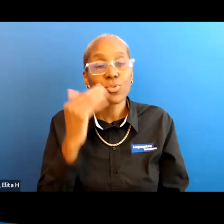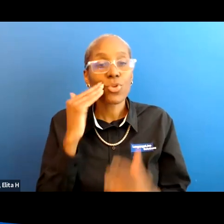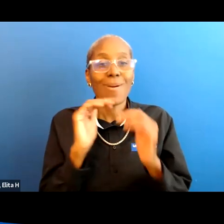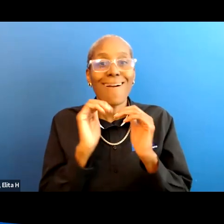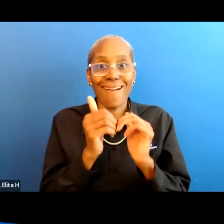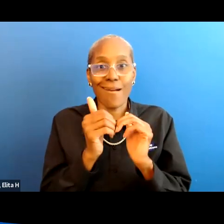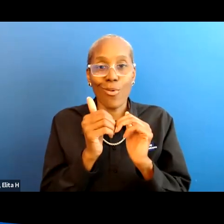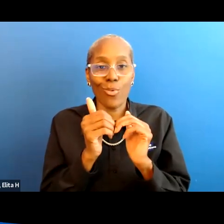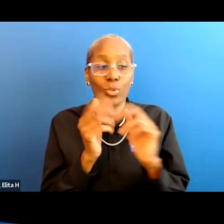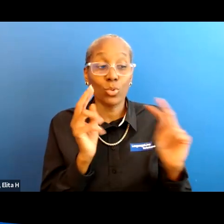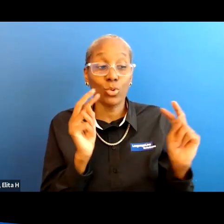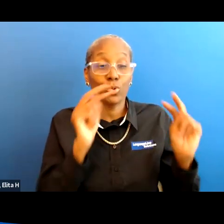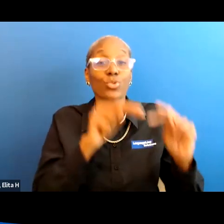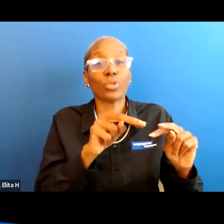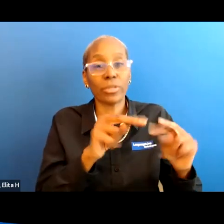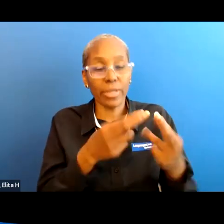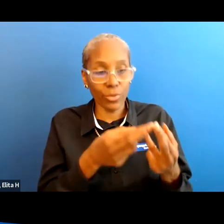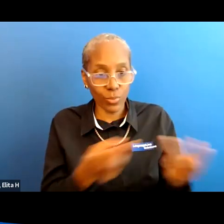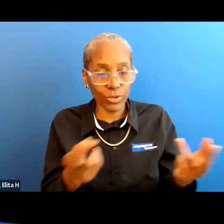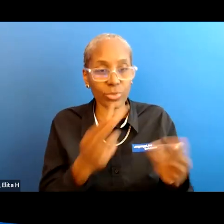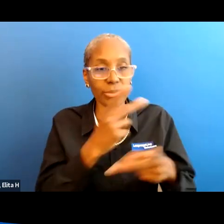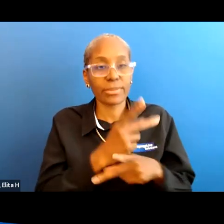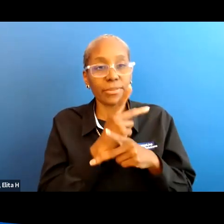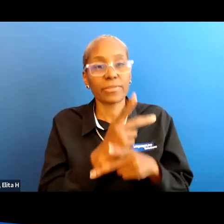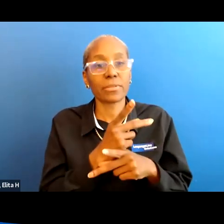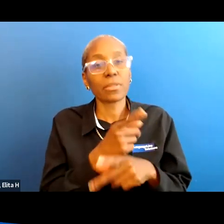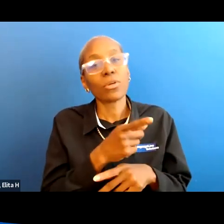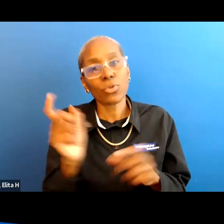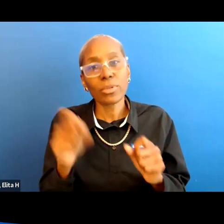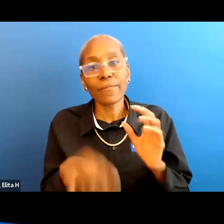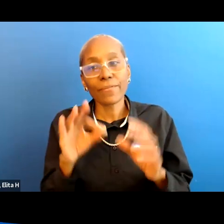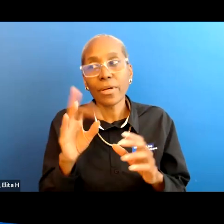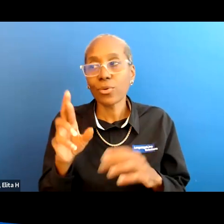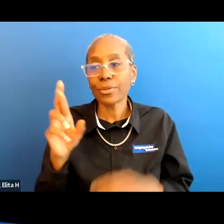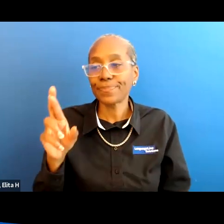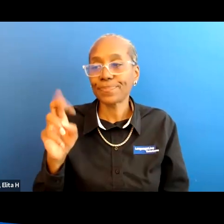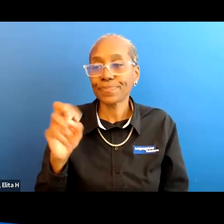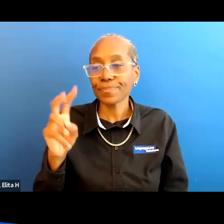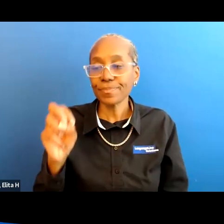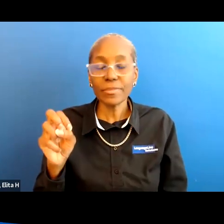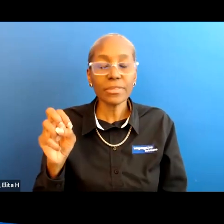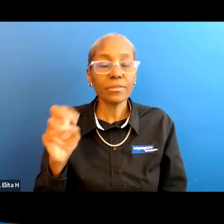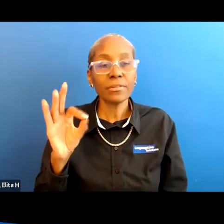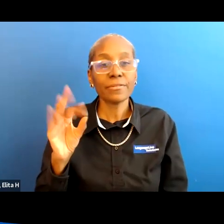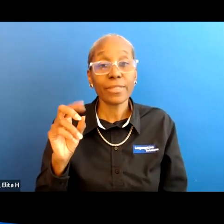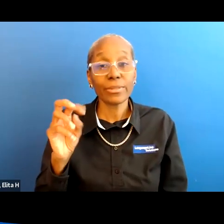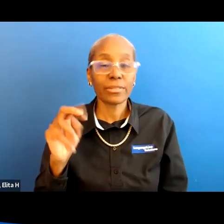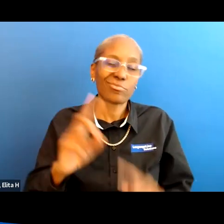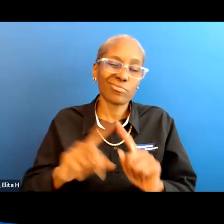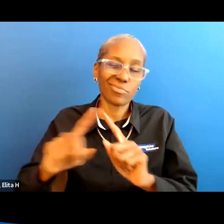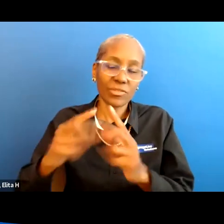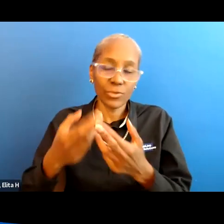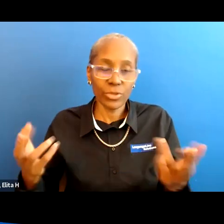look look at these resources that um you can you can find on the refoundation that talks about all kinds of different resources